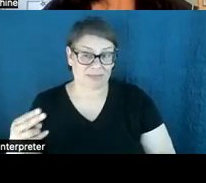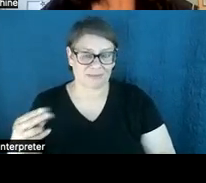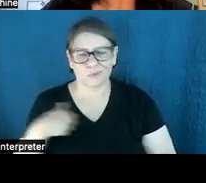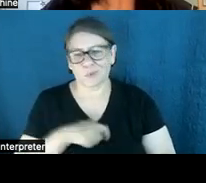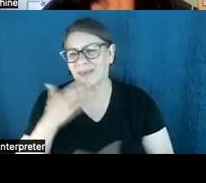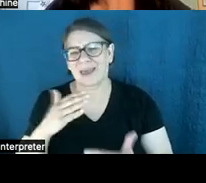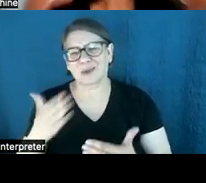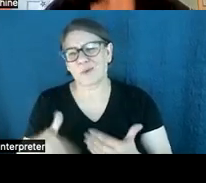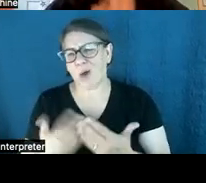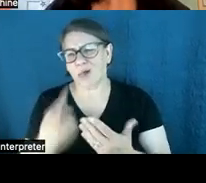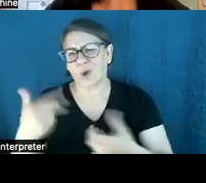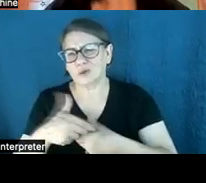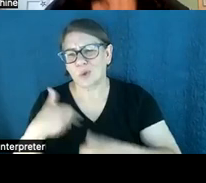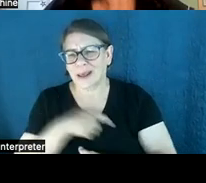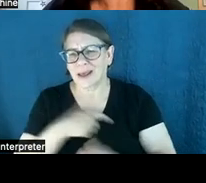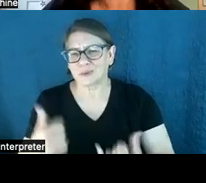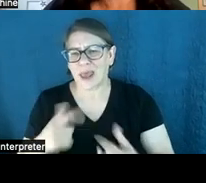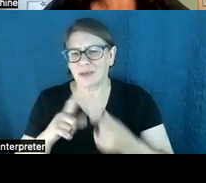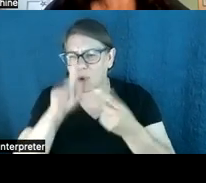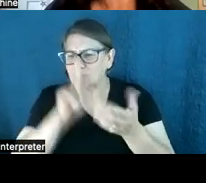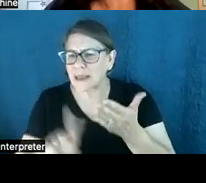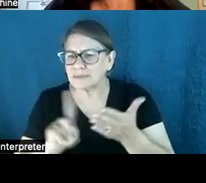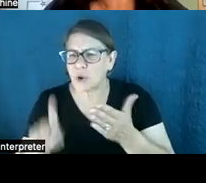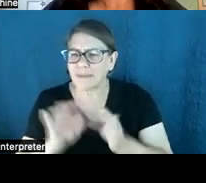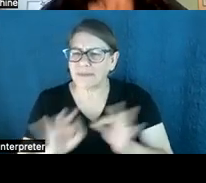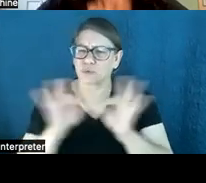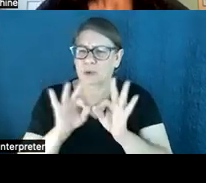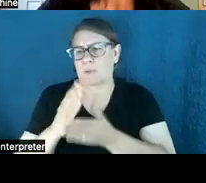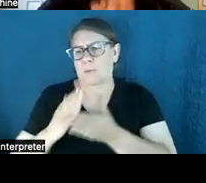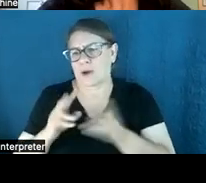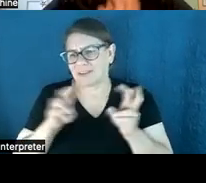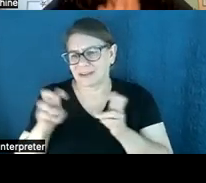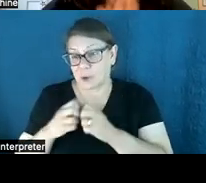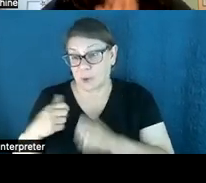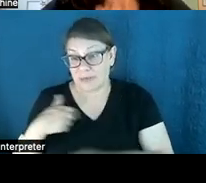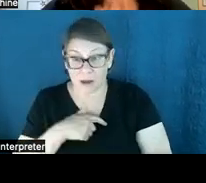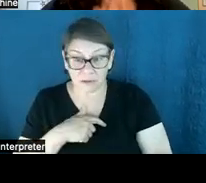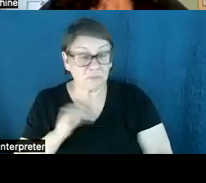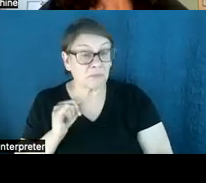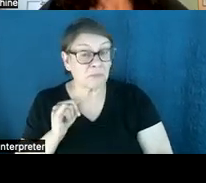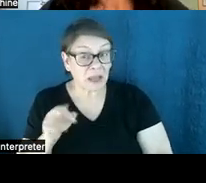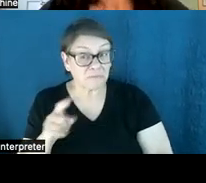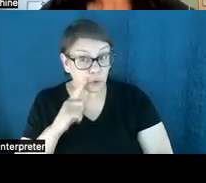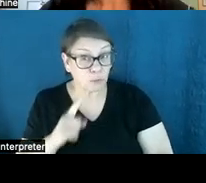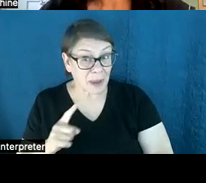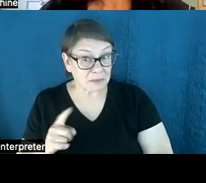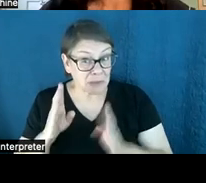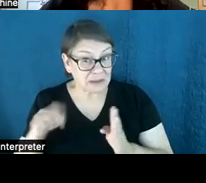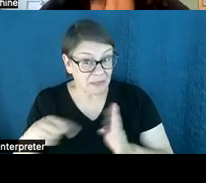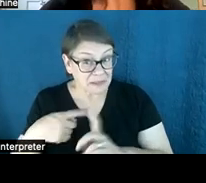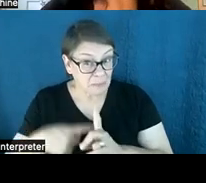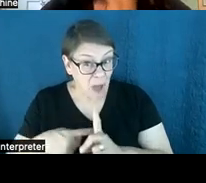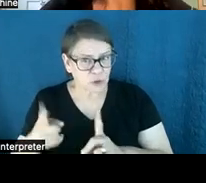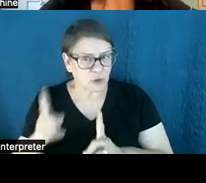exploring this critical aspect of the topic with us. Those of you who have been tuning in this month have heard me